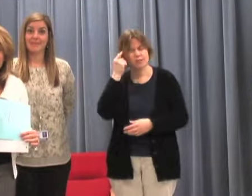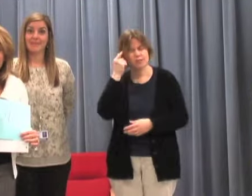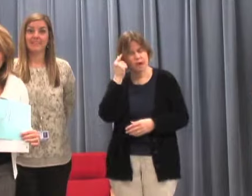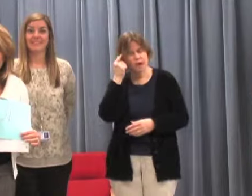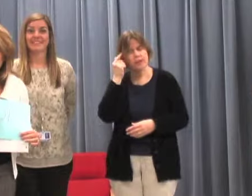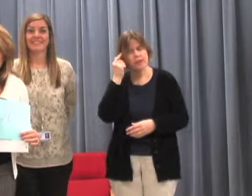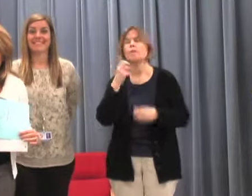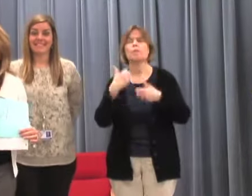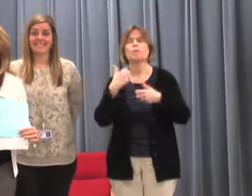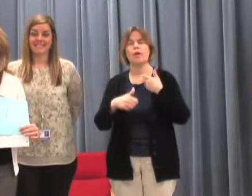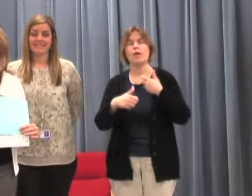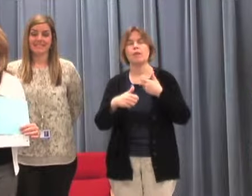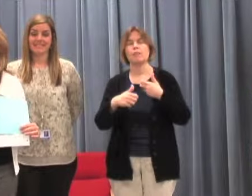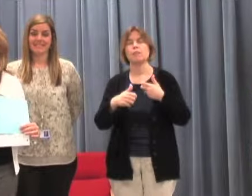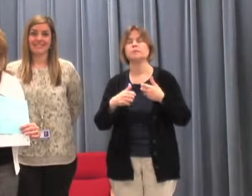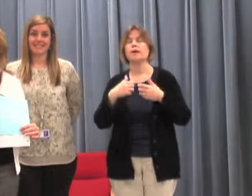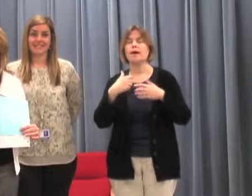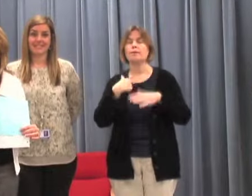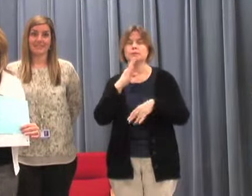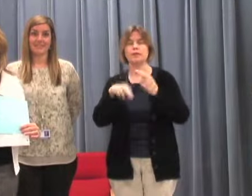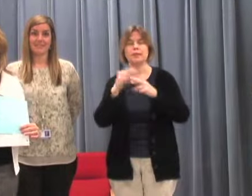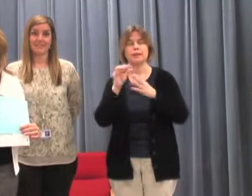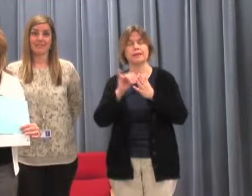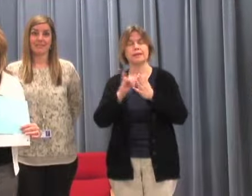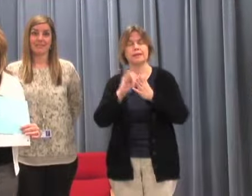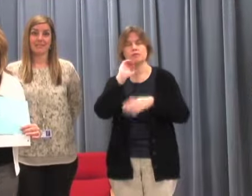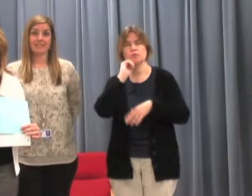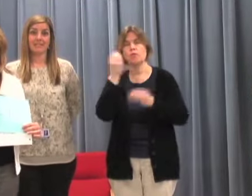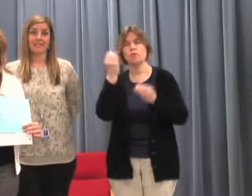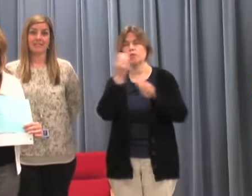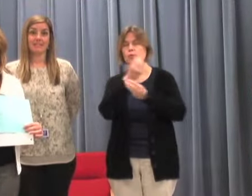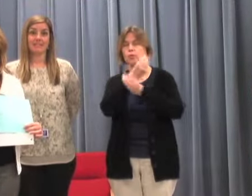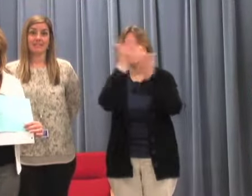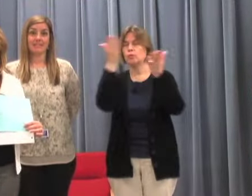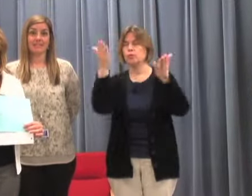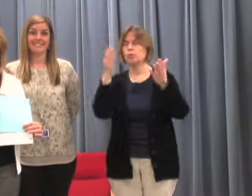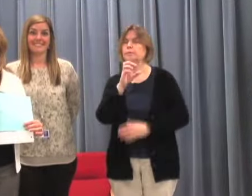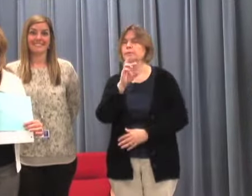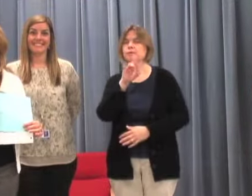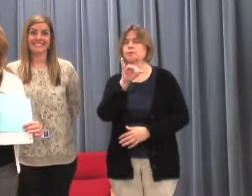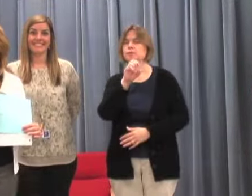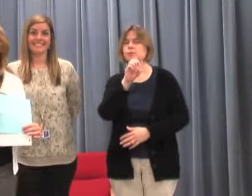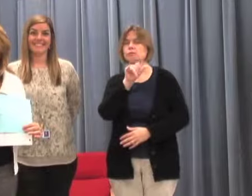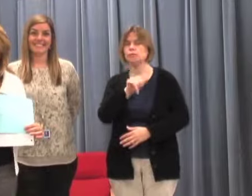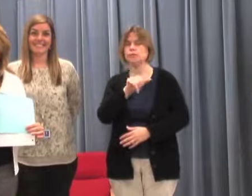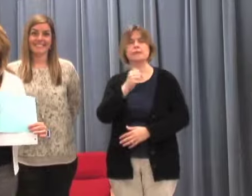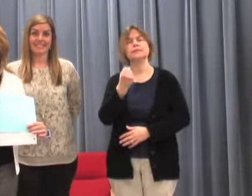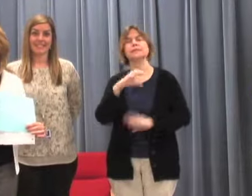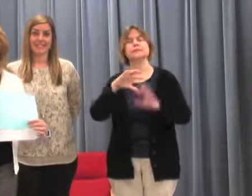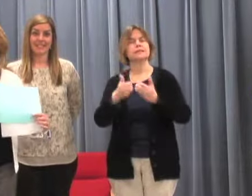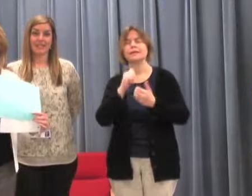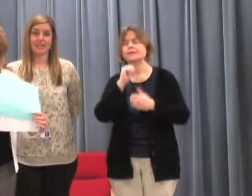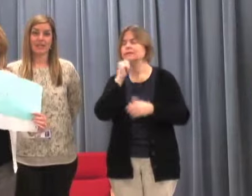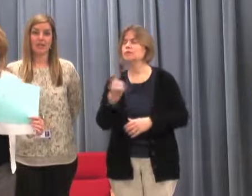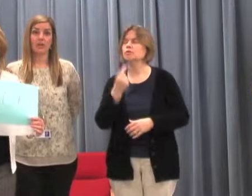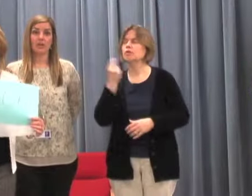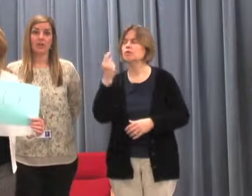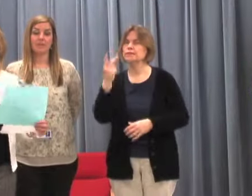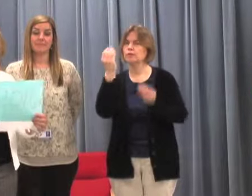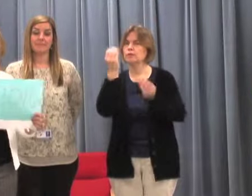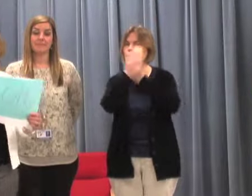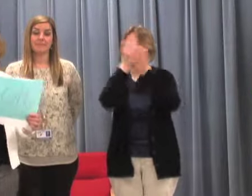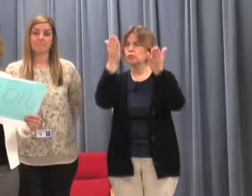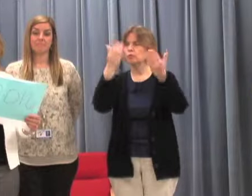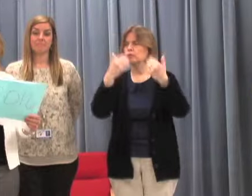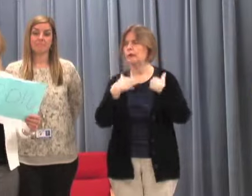I'm going to celebrate some of those tomorrow on the news because Miss Chrissy's class does not always get to see the news. So I did have